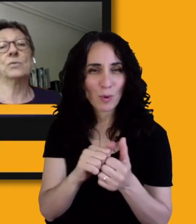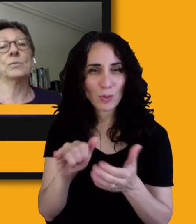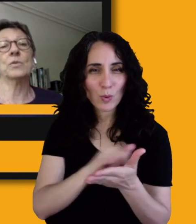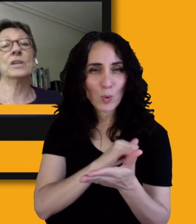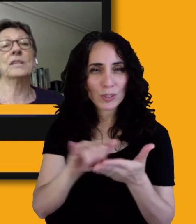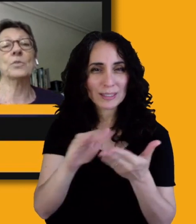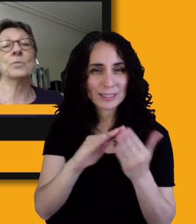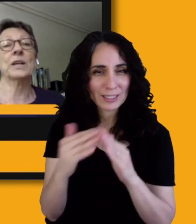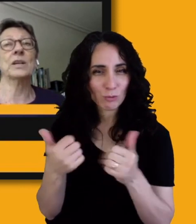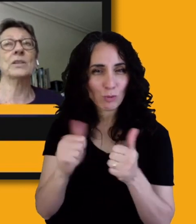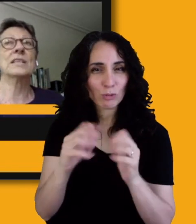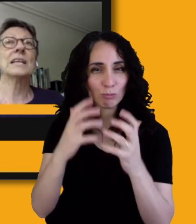remove architectural barriers.